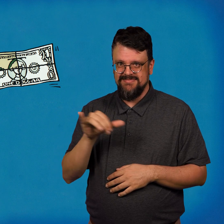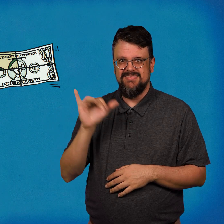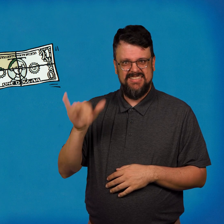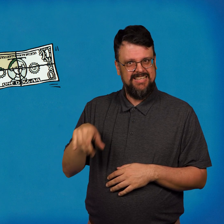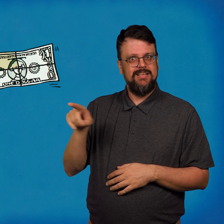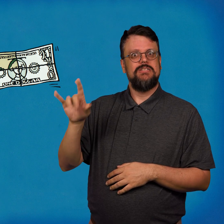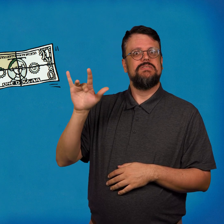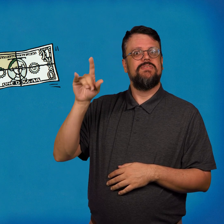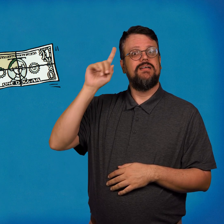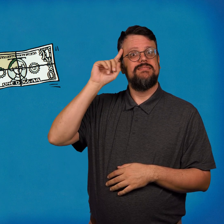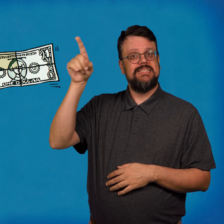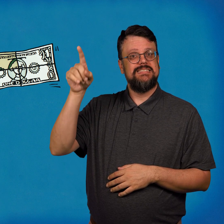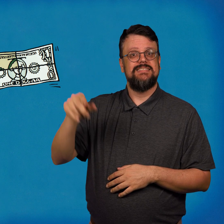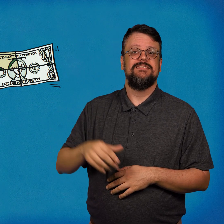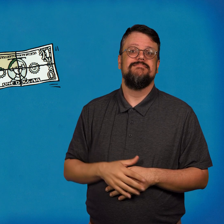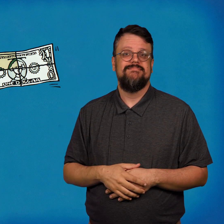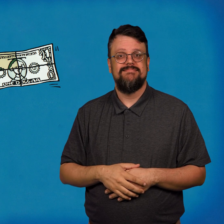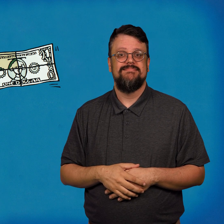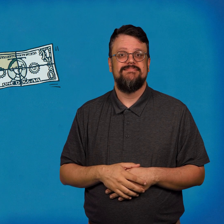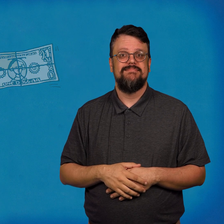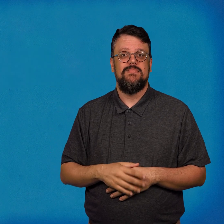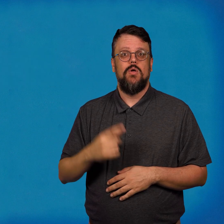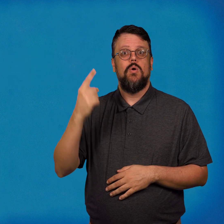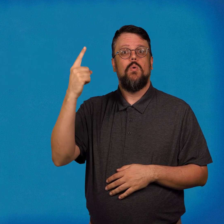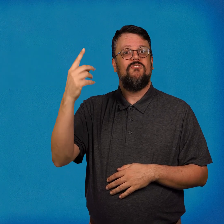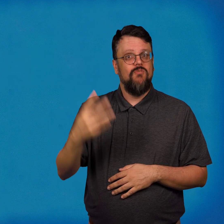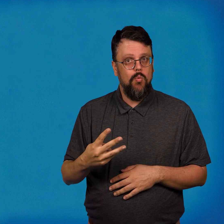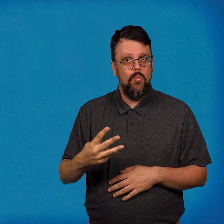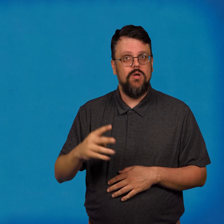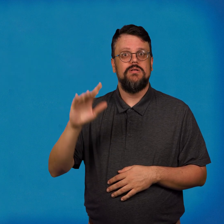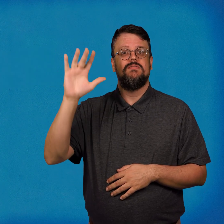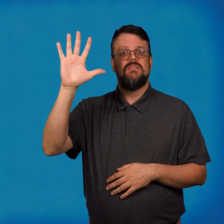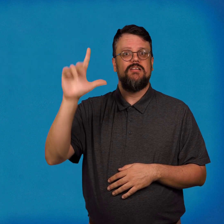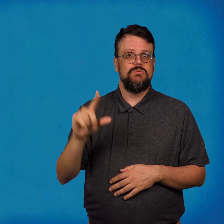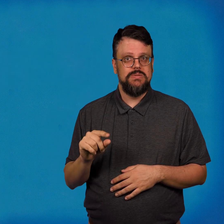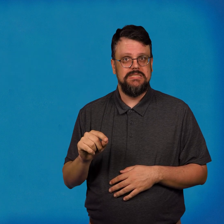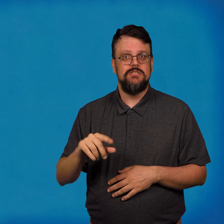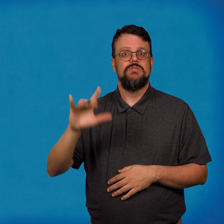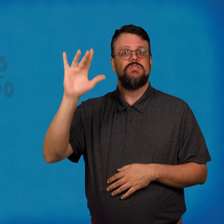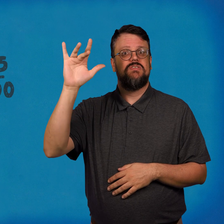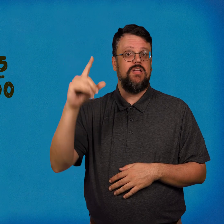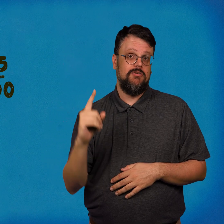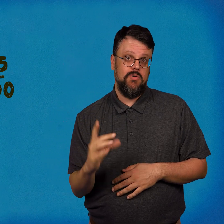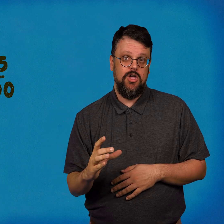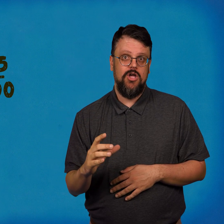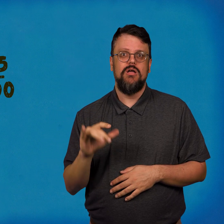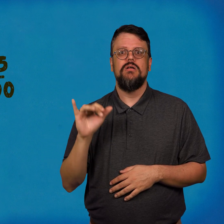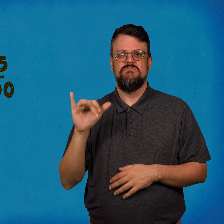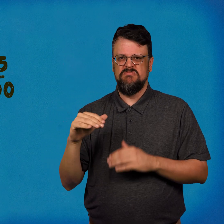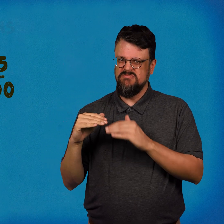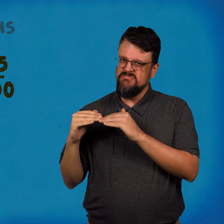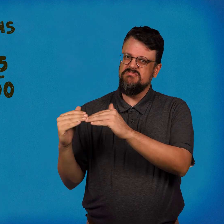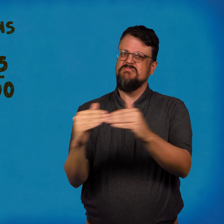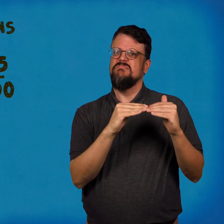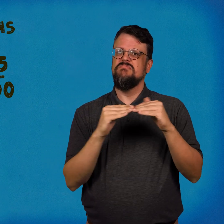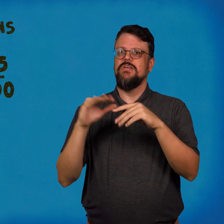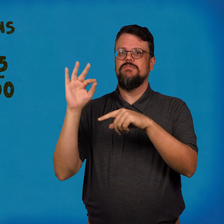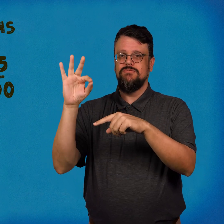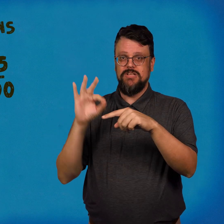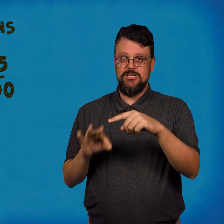They're 25 cents too. One fourth, five twentieths, 25 one hundredths are equal fractions.